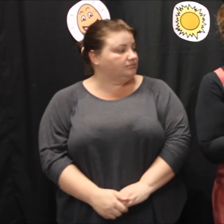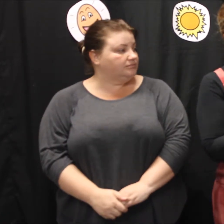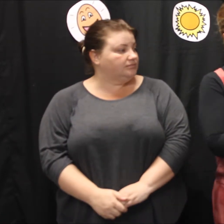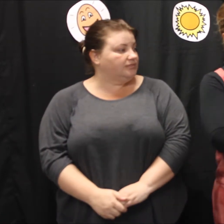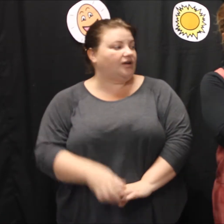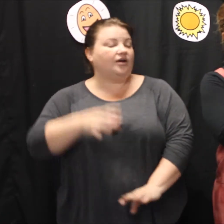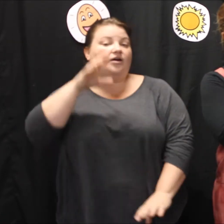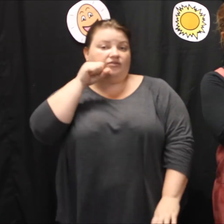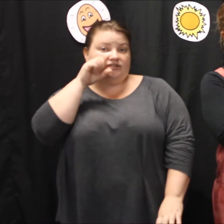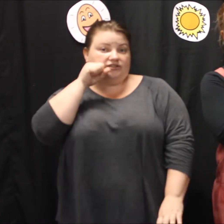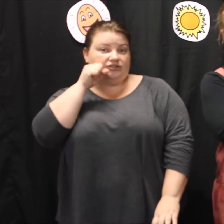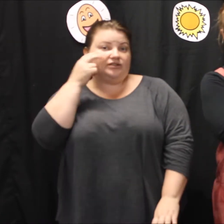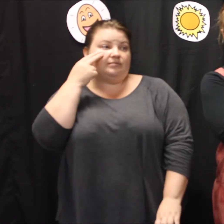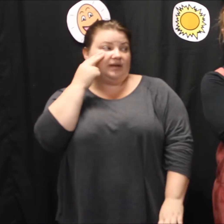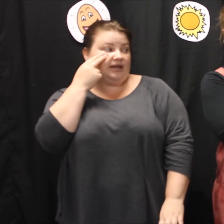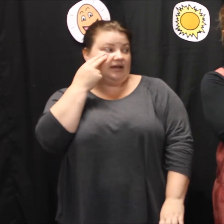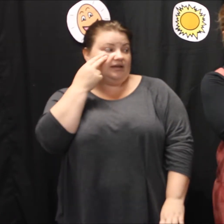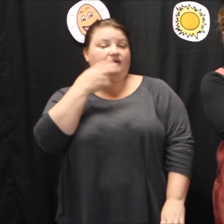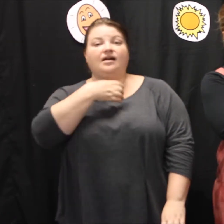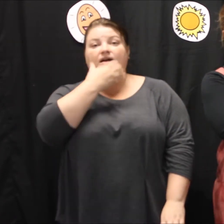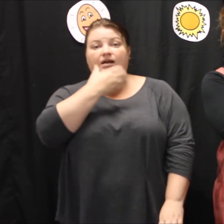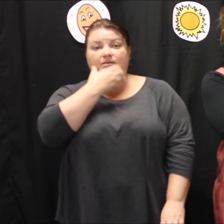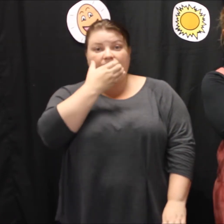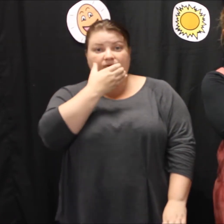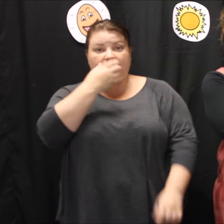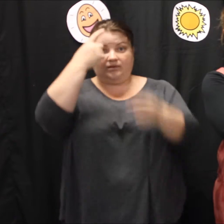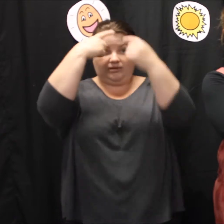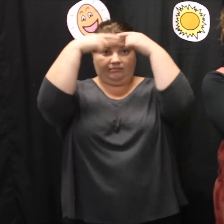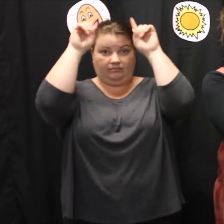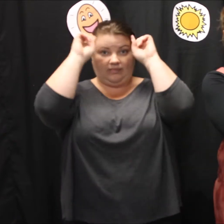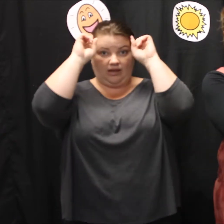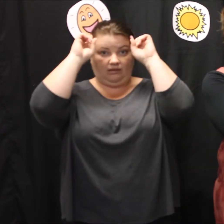Orange, pear, apple, bear.